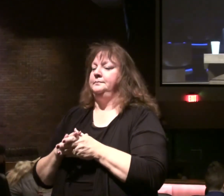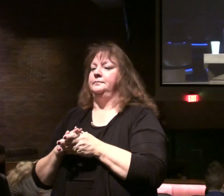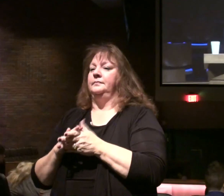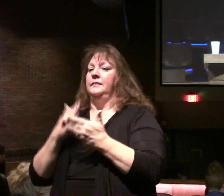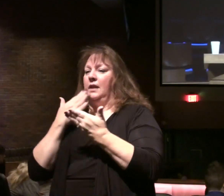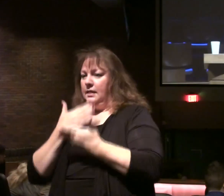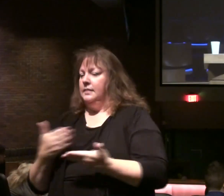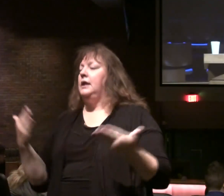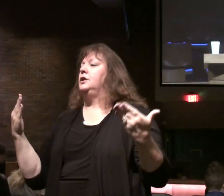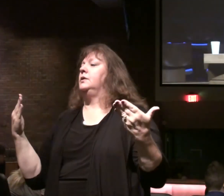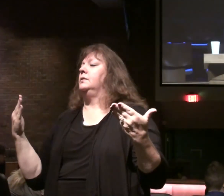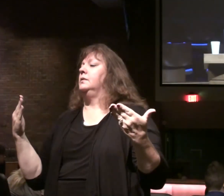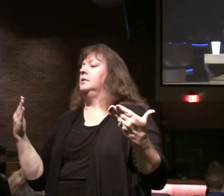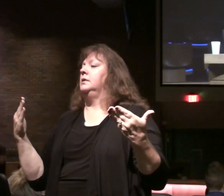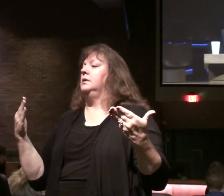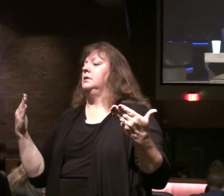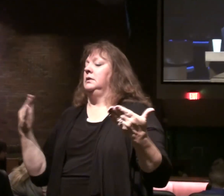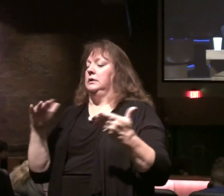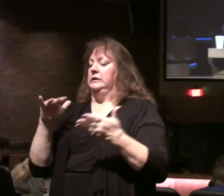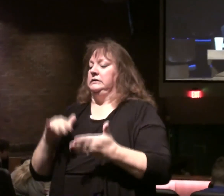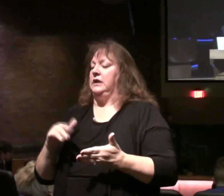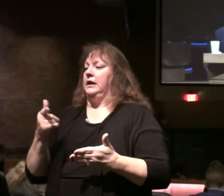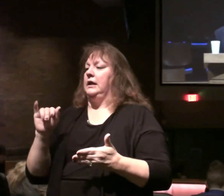Thank you. We'll be in the book of Revelation this evening.